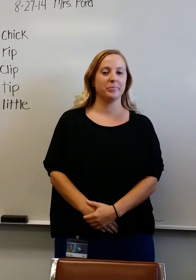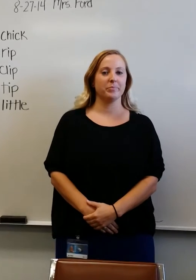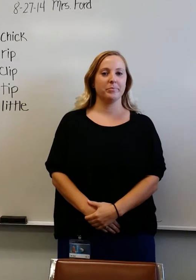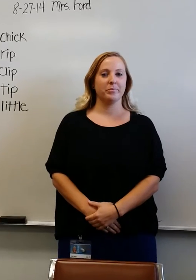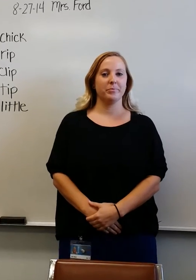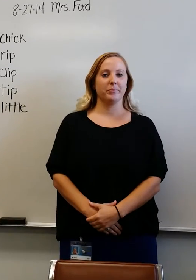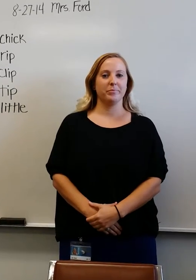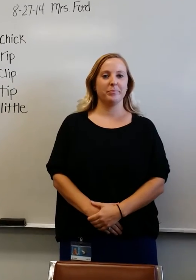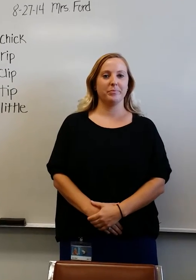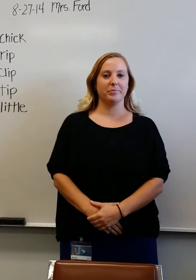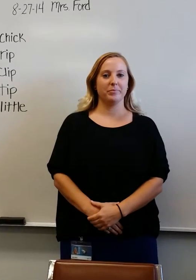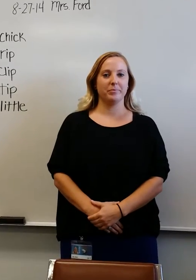Rip.